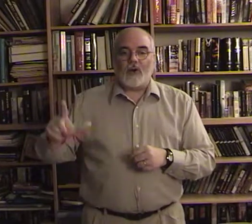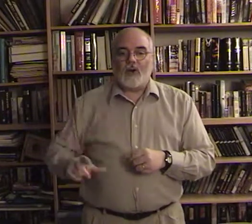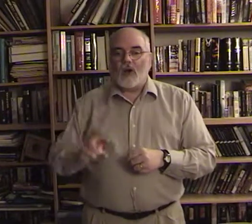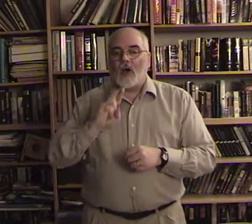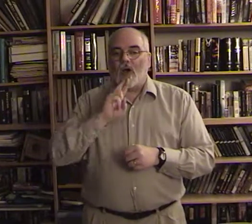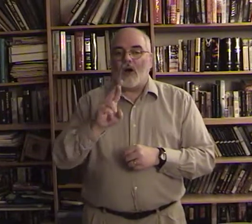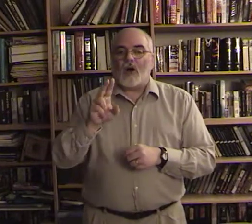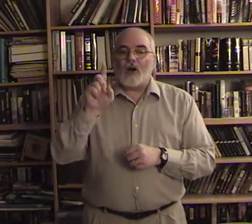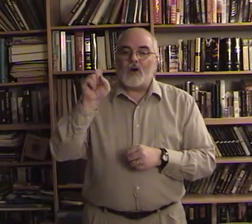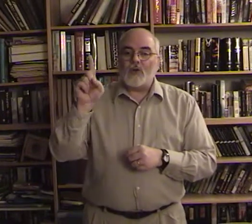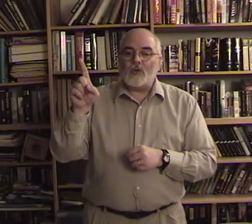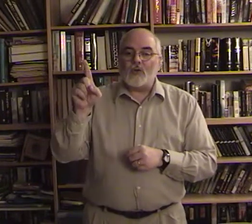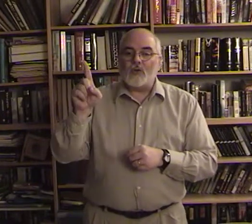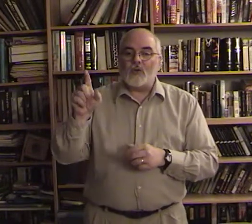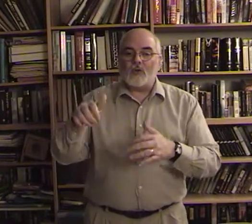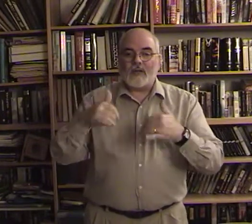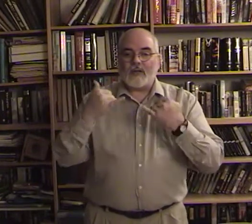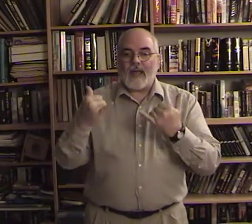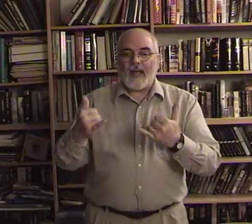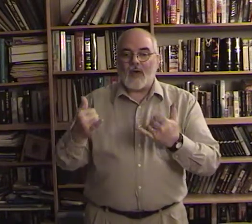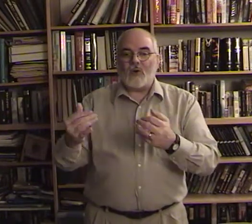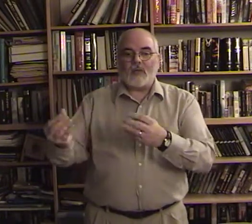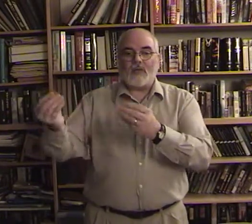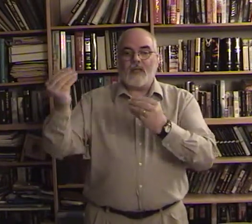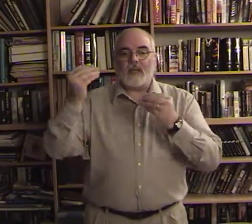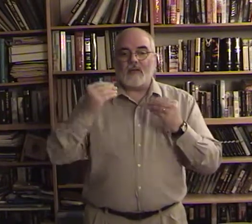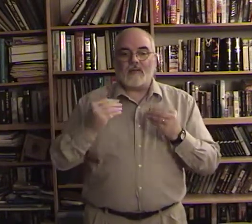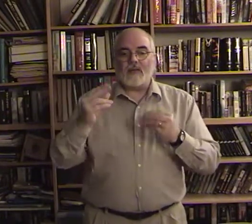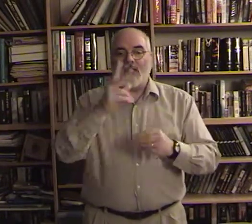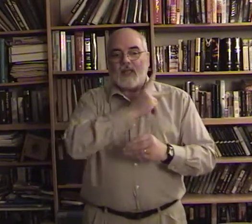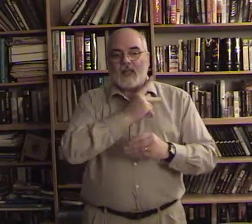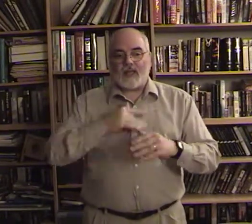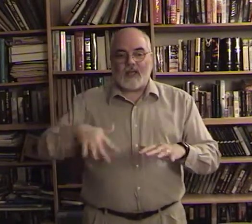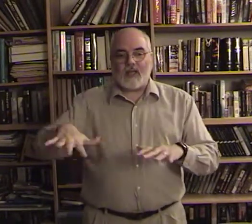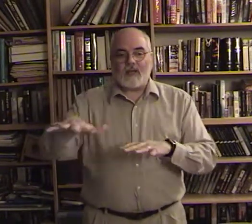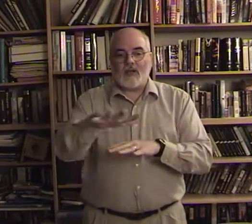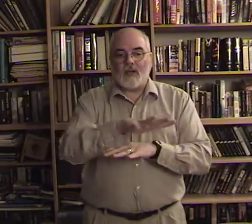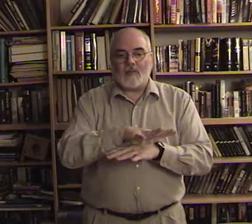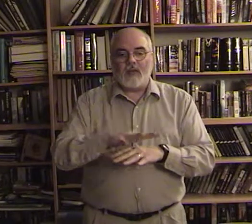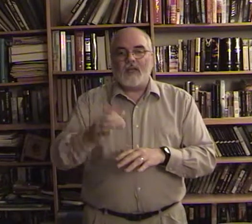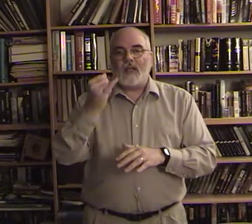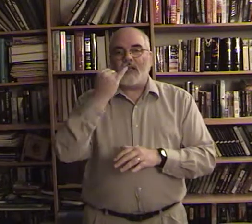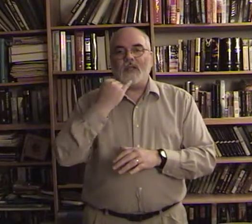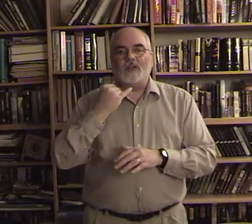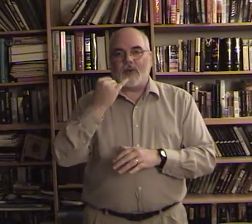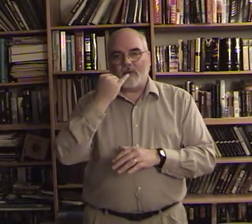are you now give kingdom israel